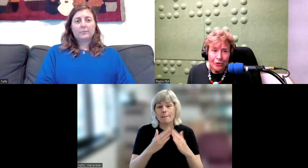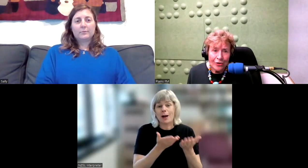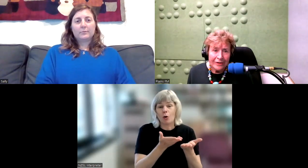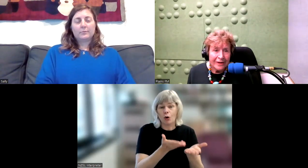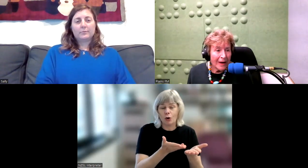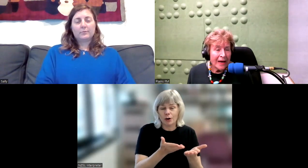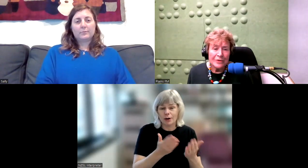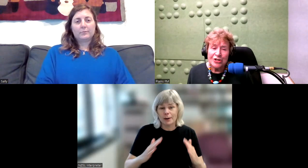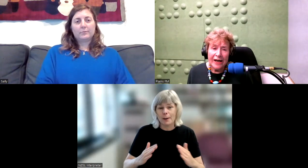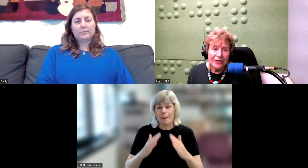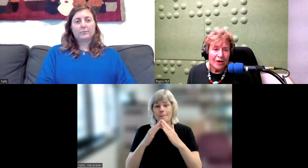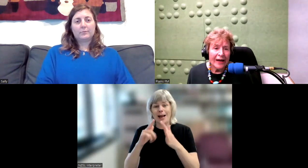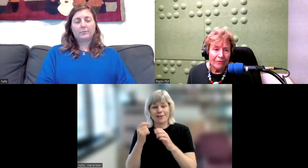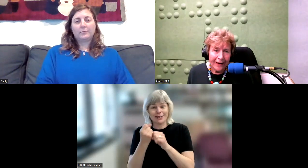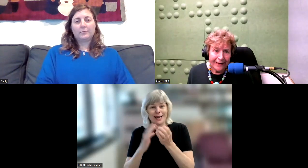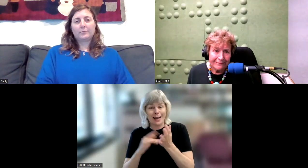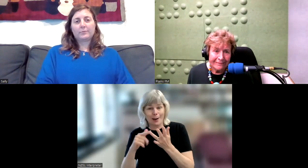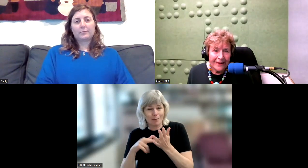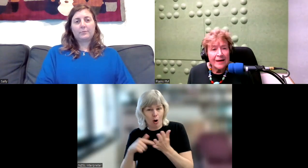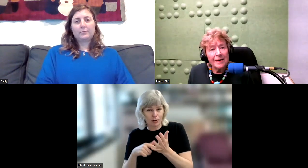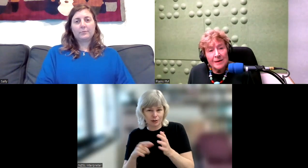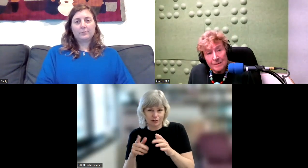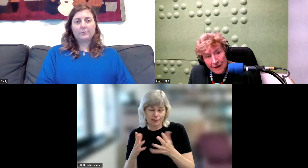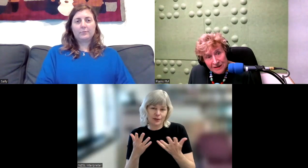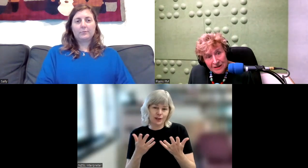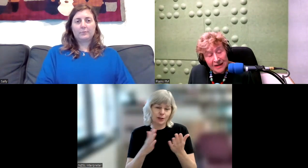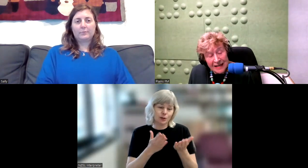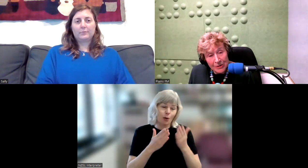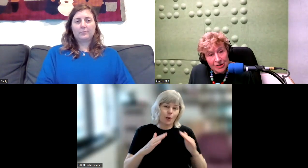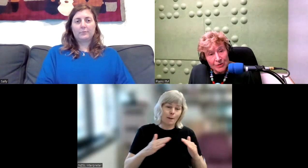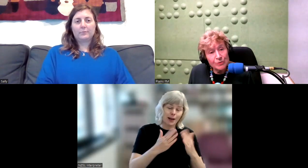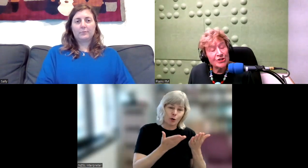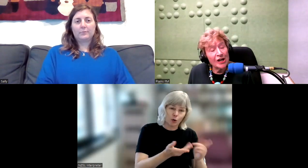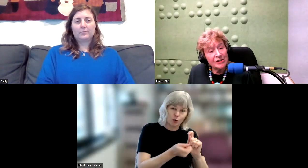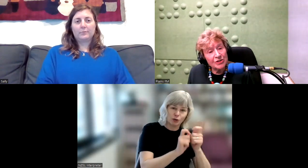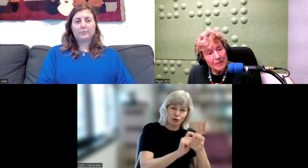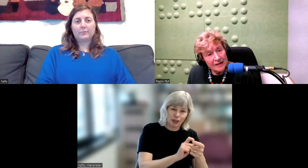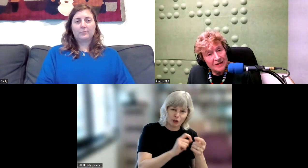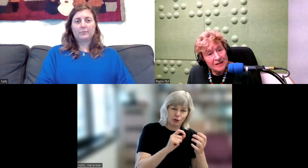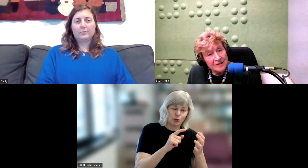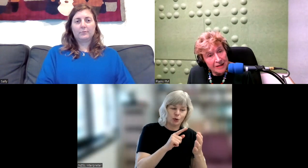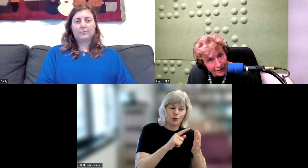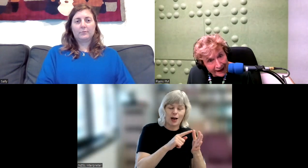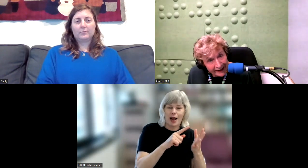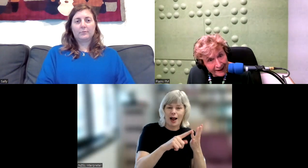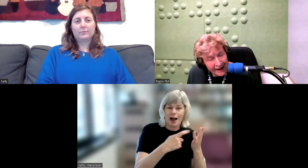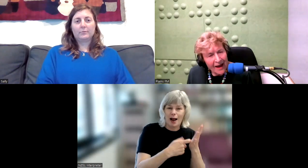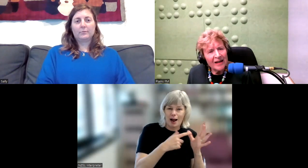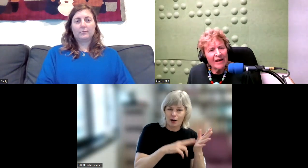Cook was changed to Eirangi. Mount Egmont was changed to Mount Taranaki. Now,